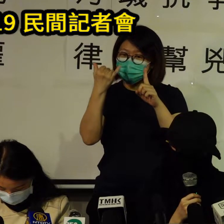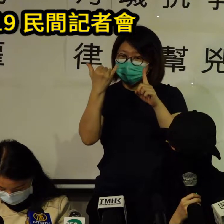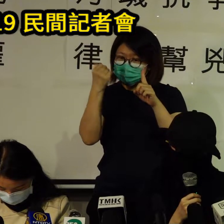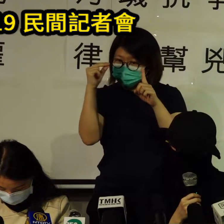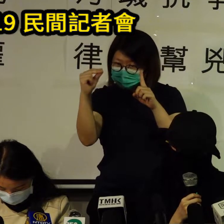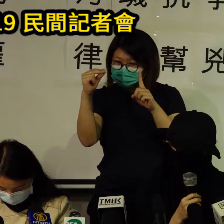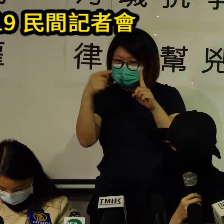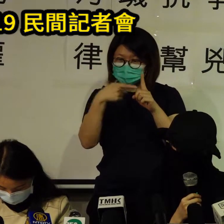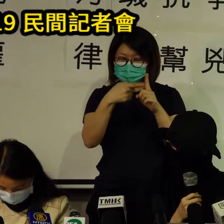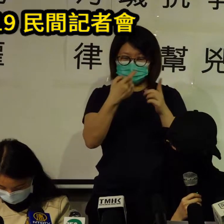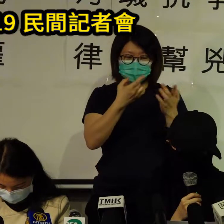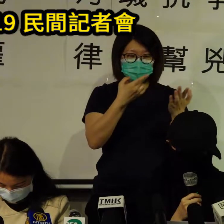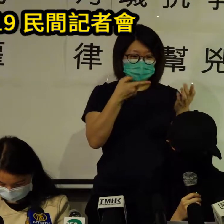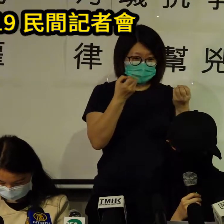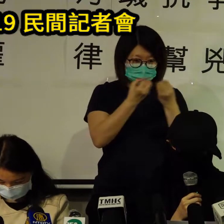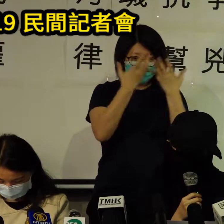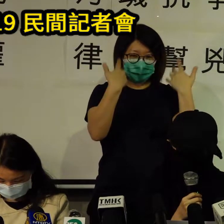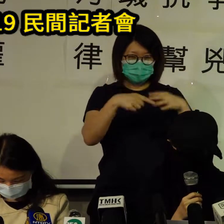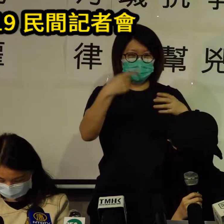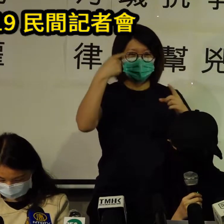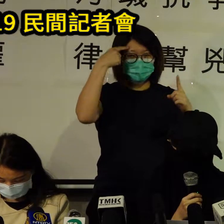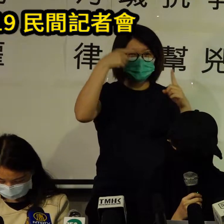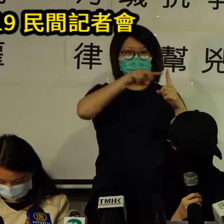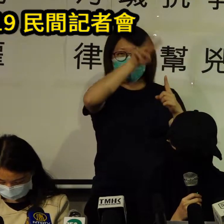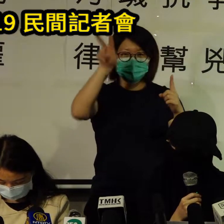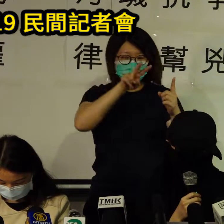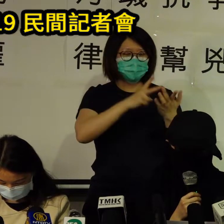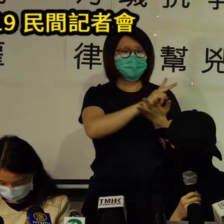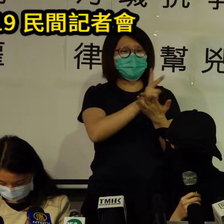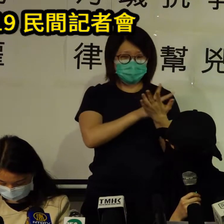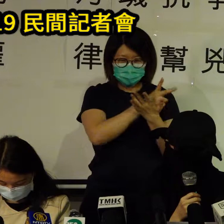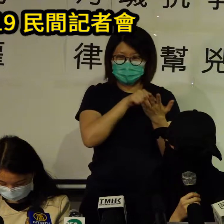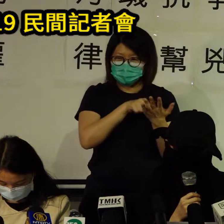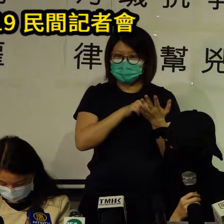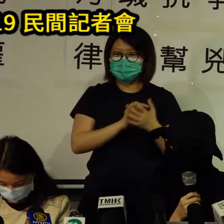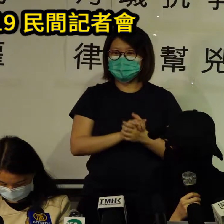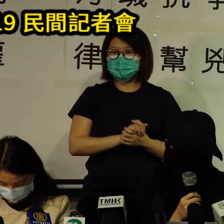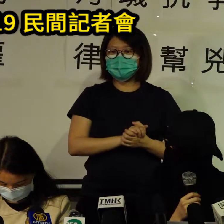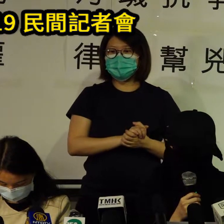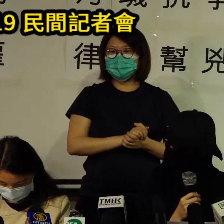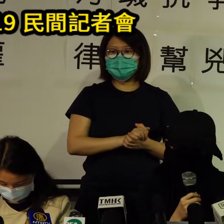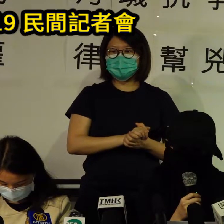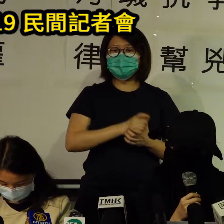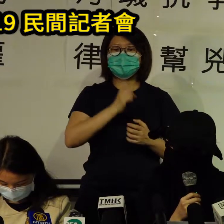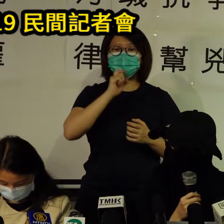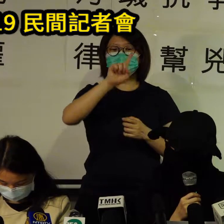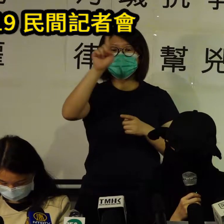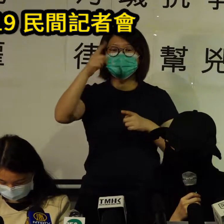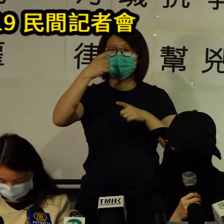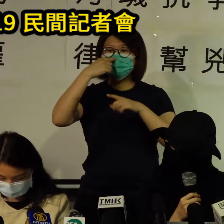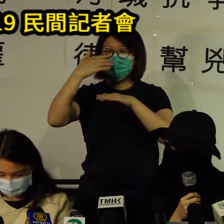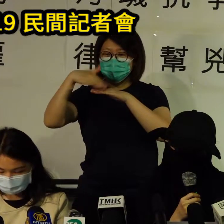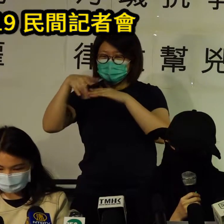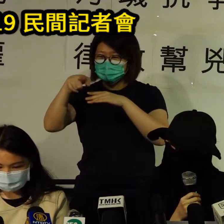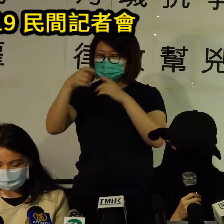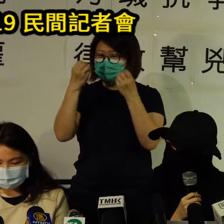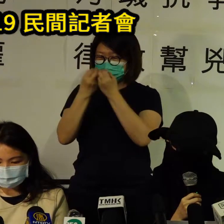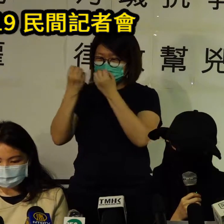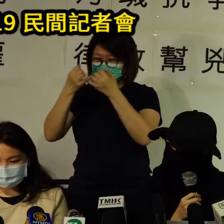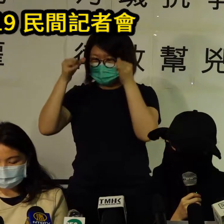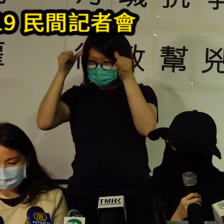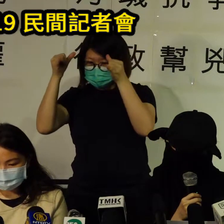who appeared at the scene could be charged the ambiguity of the criminal elements has given the police